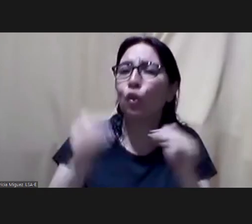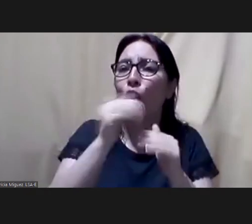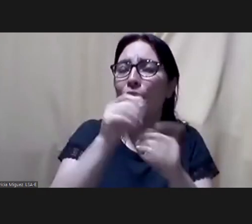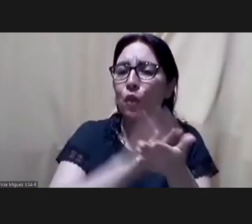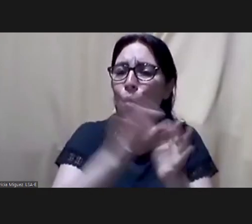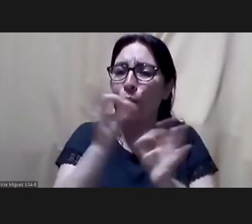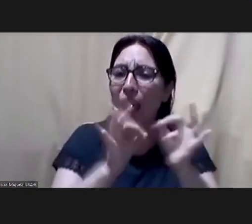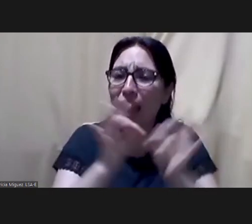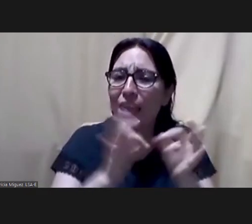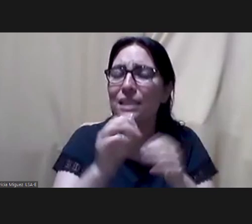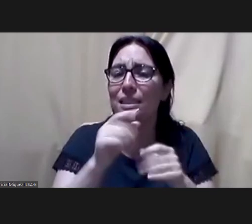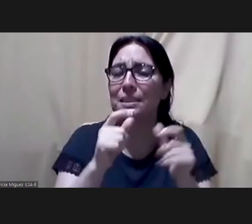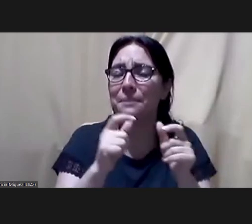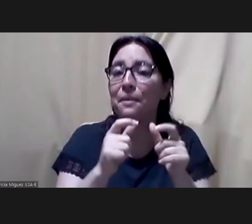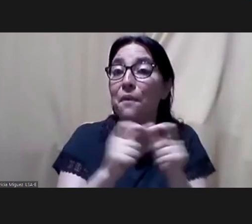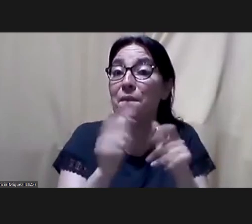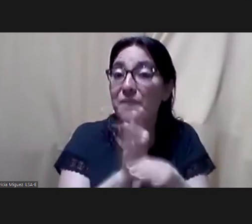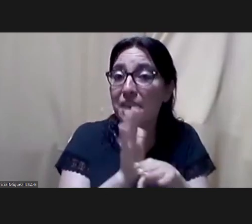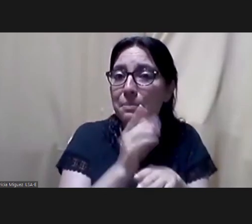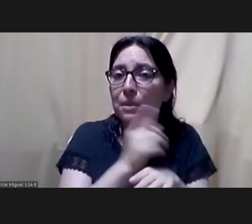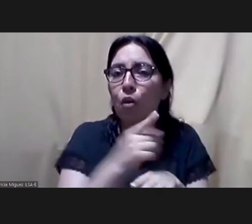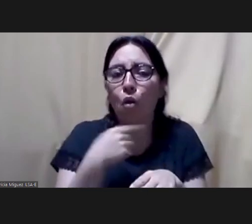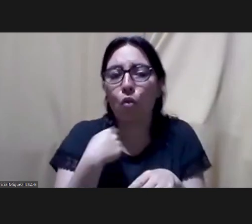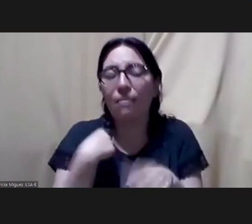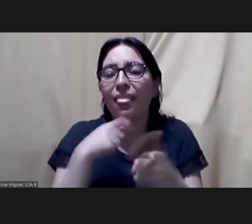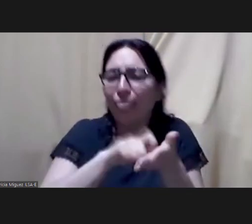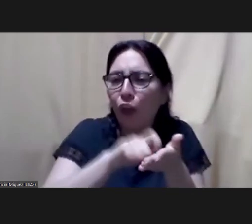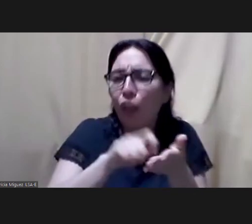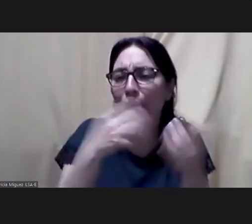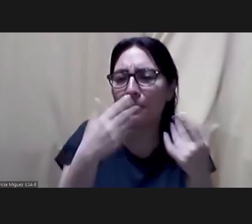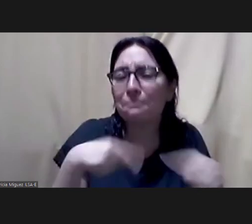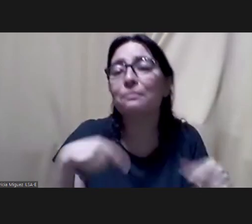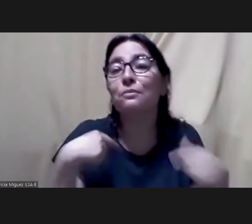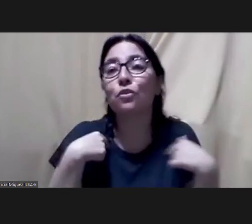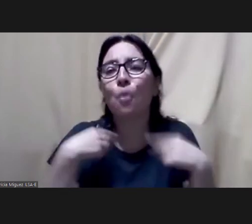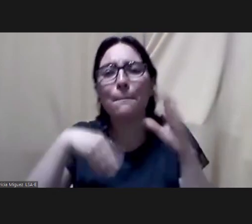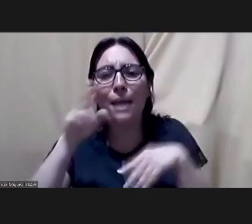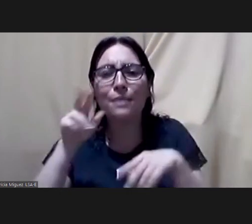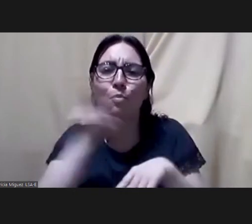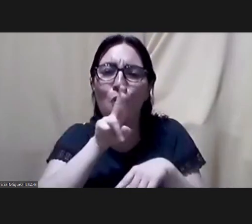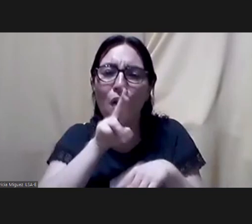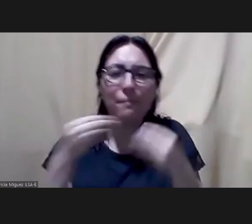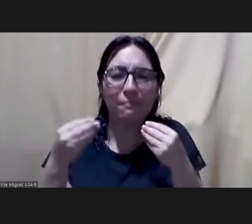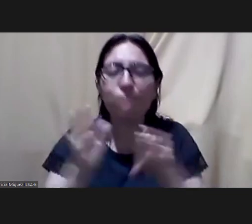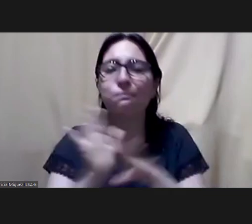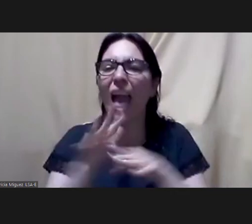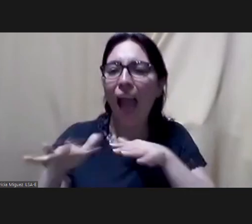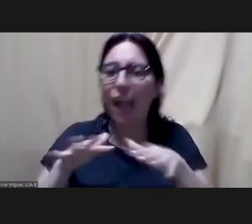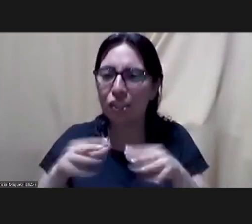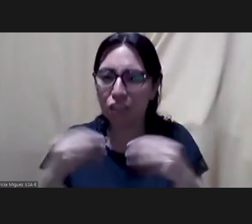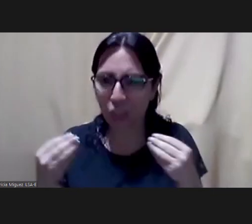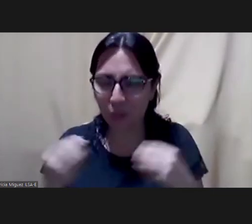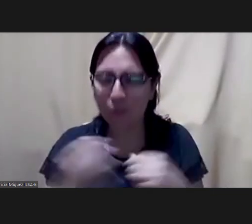was in film analysis and i worked on theory for uh many years and i'm a woman of action